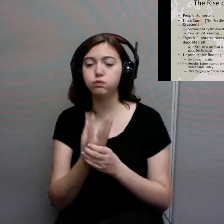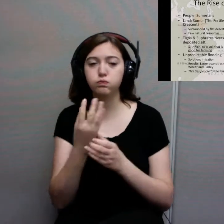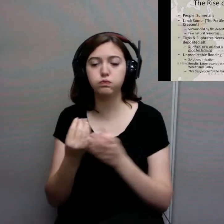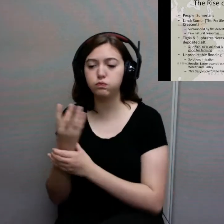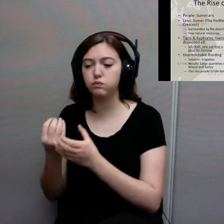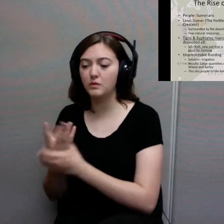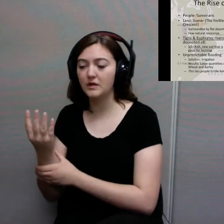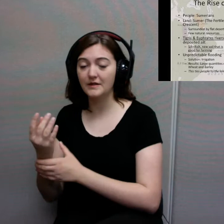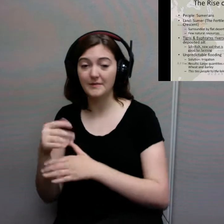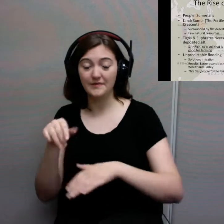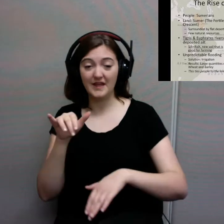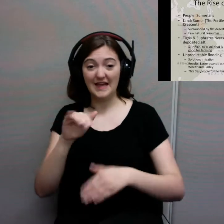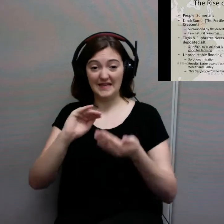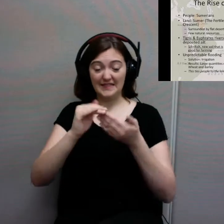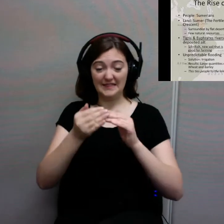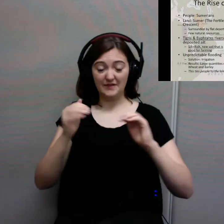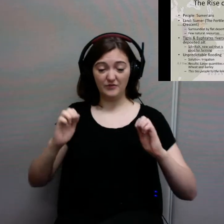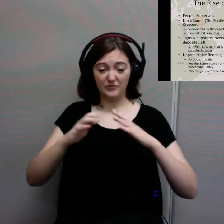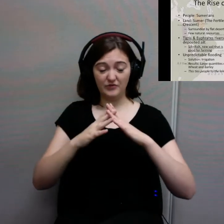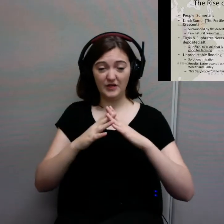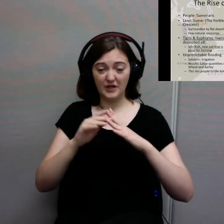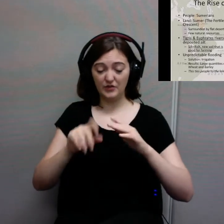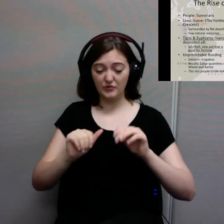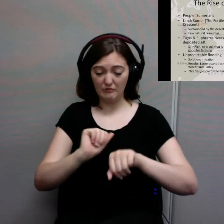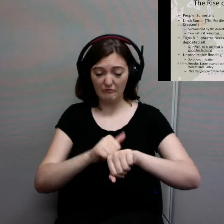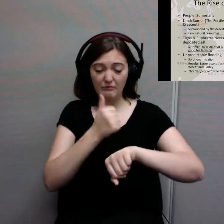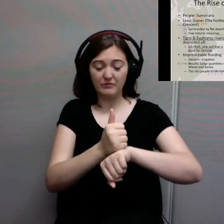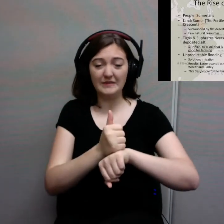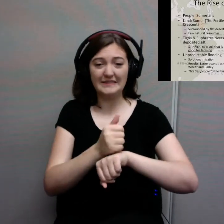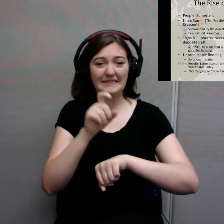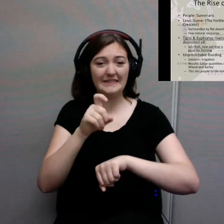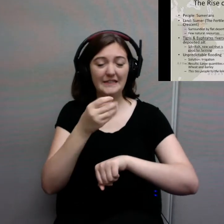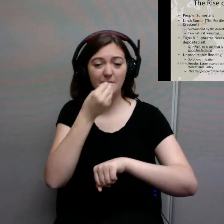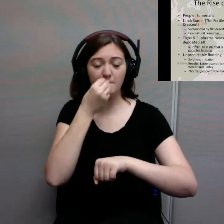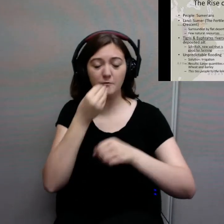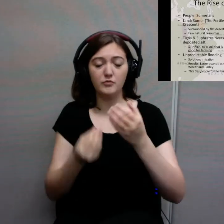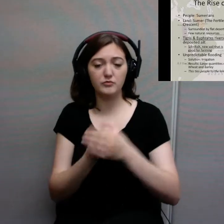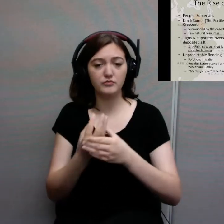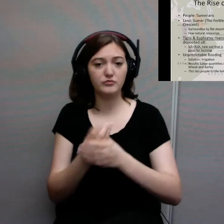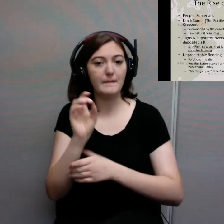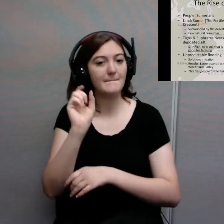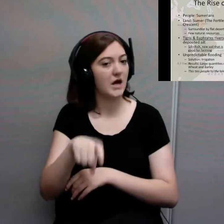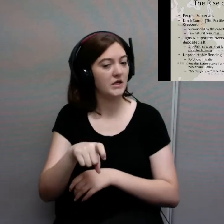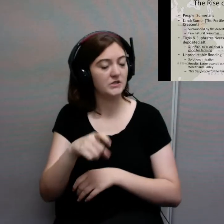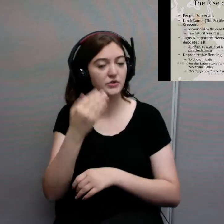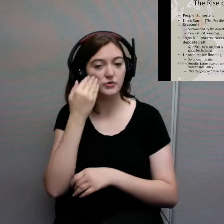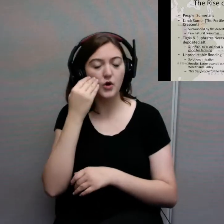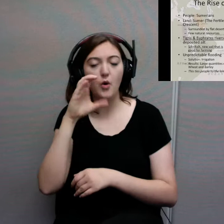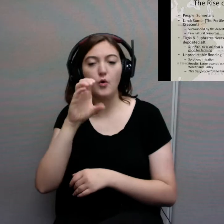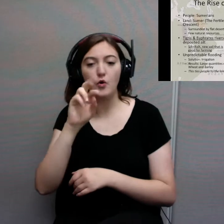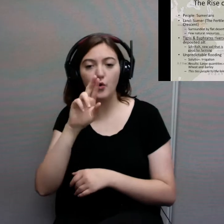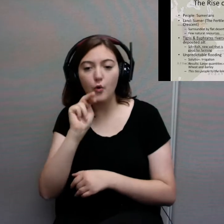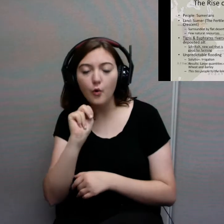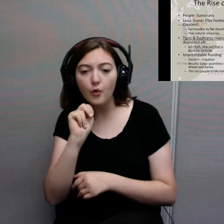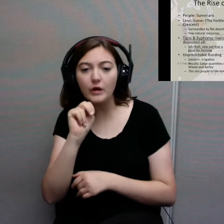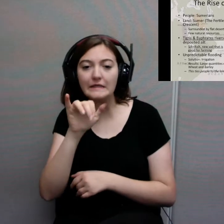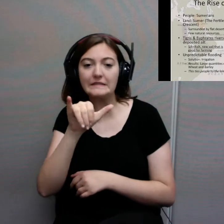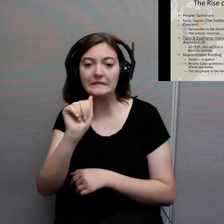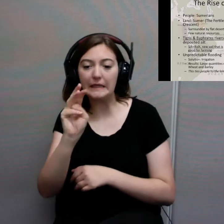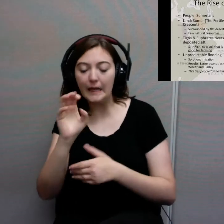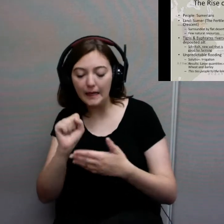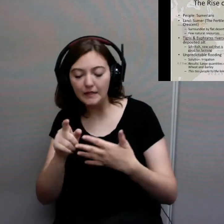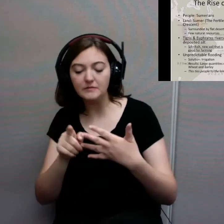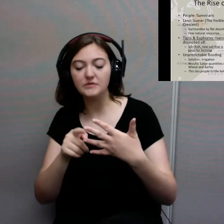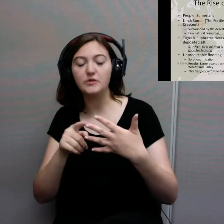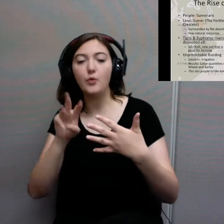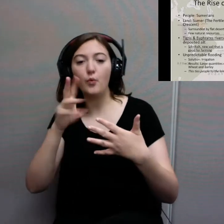you have to have a great food source. That could be corn or yams or wheat or barley or rice. And